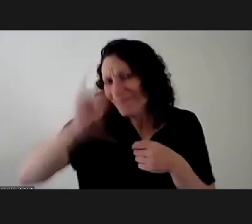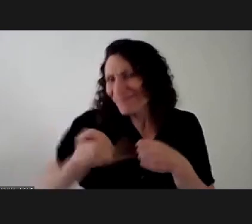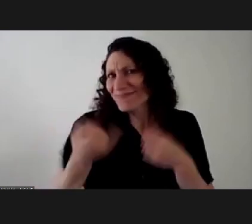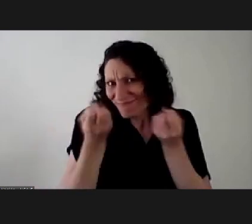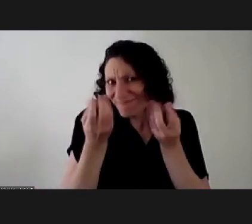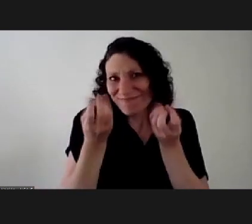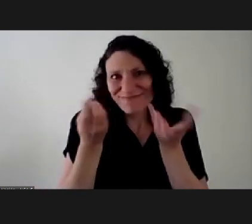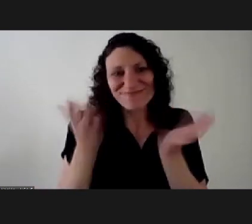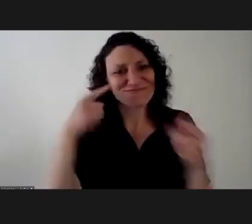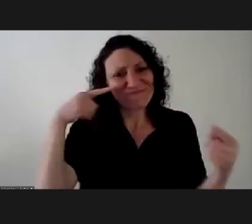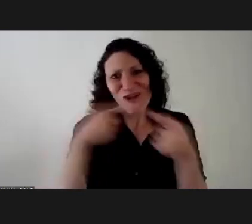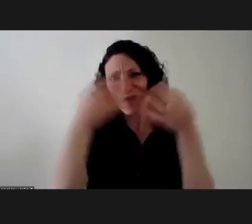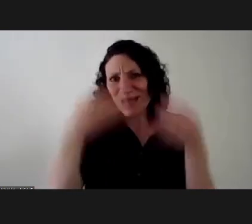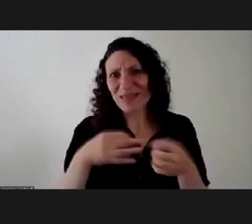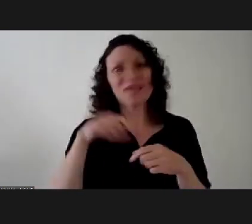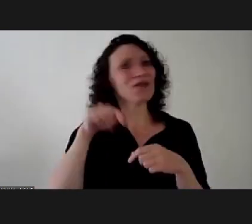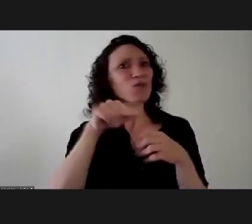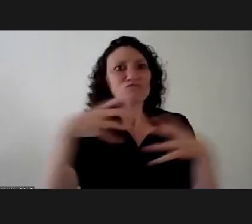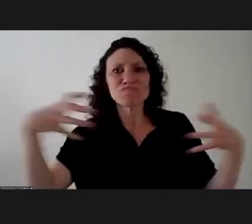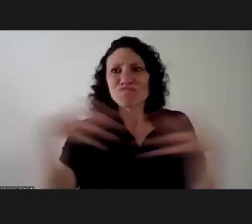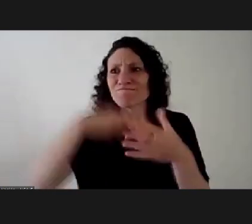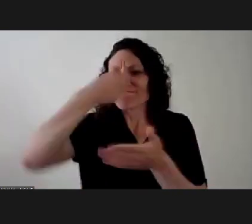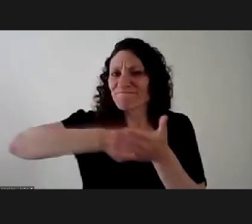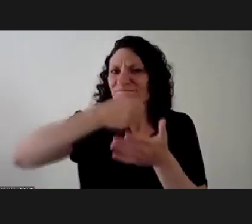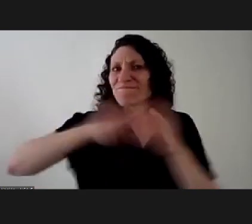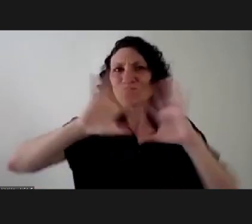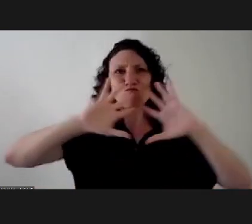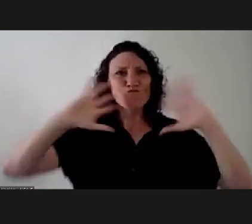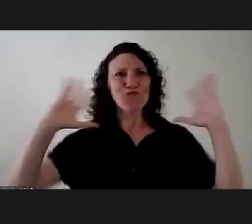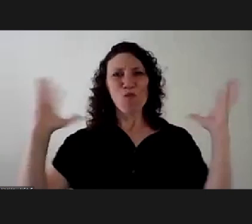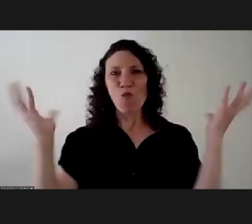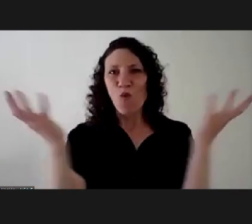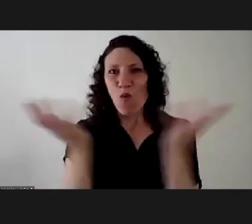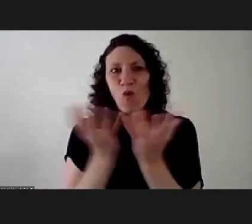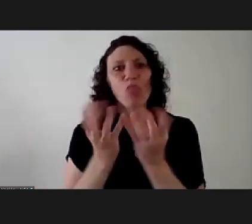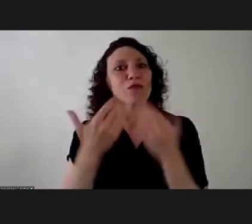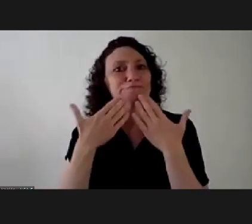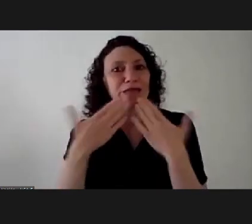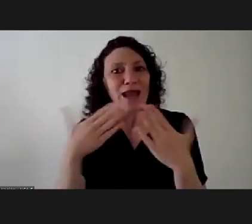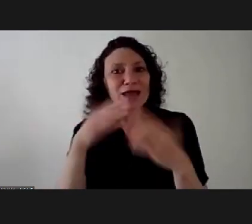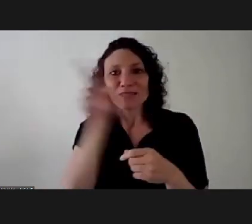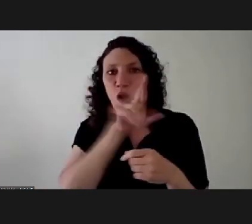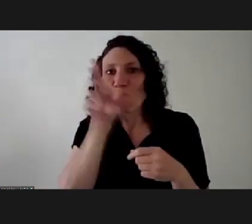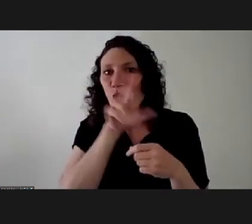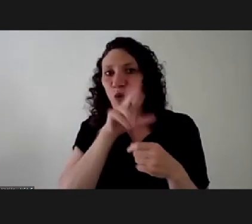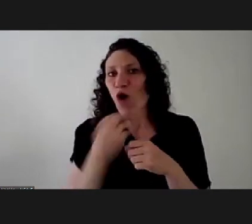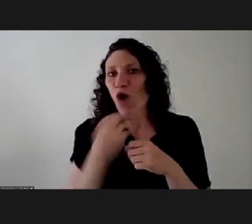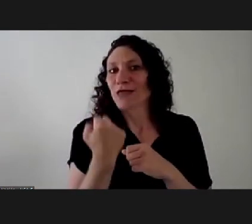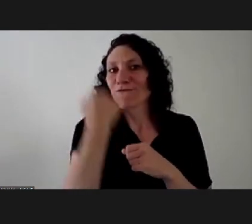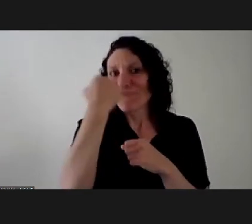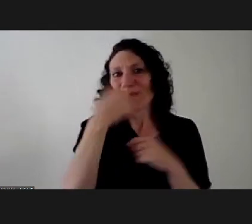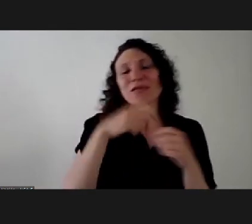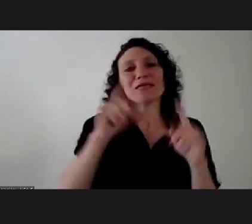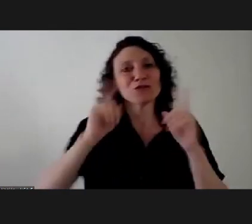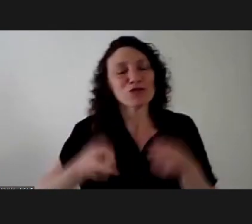ask ourselves after we conclude the forum this is a worldwide movement it has to do with the mobilization